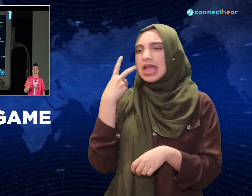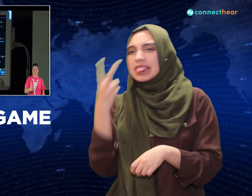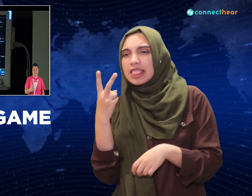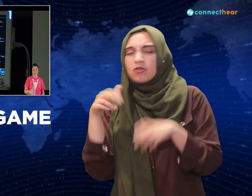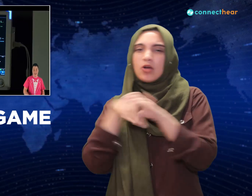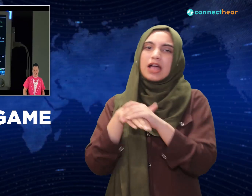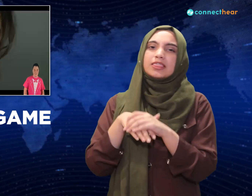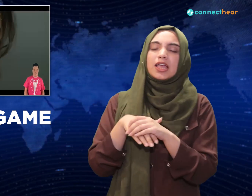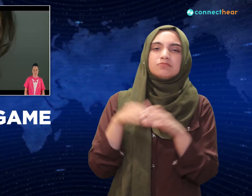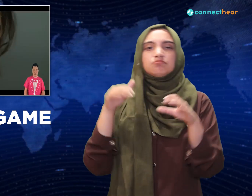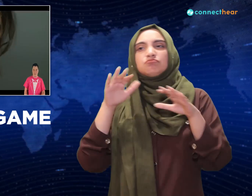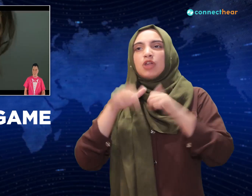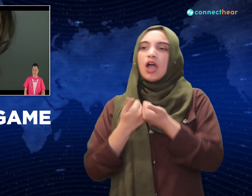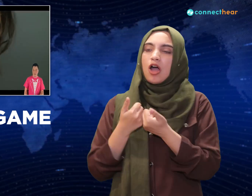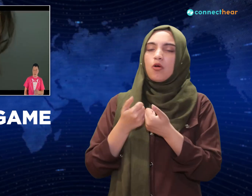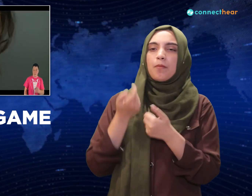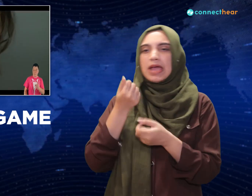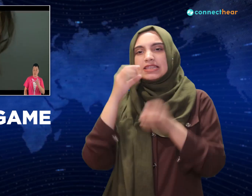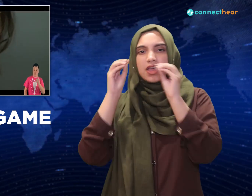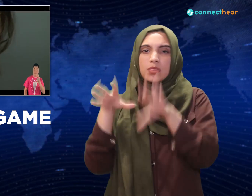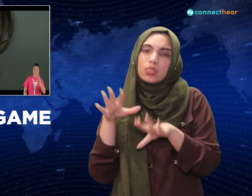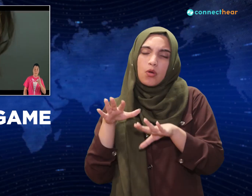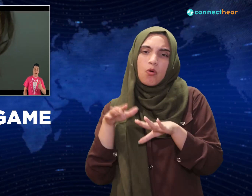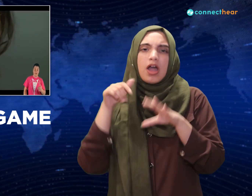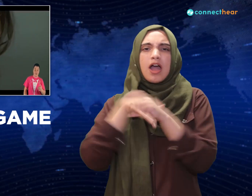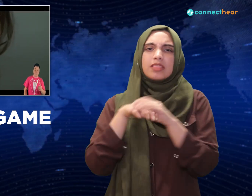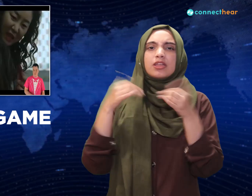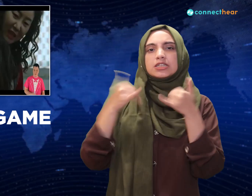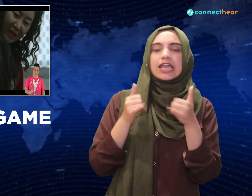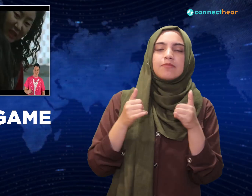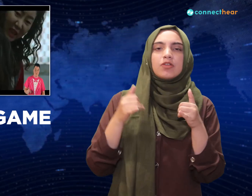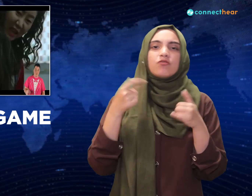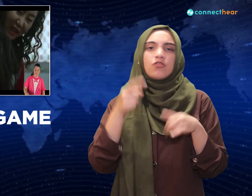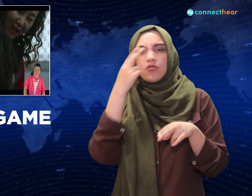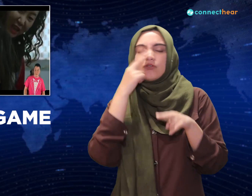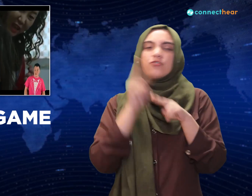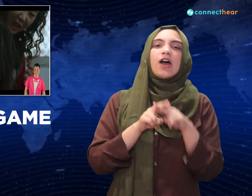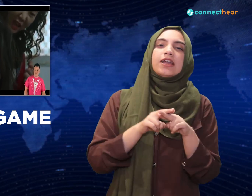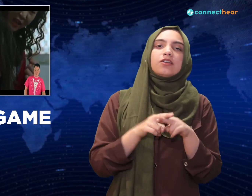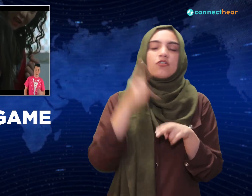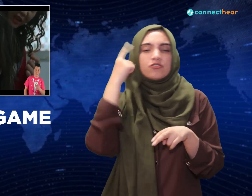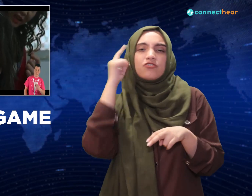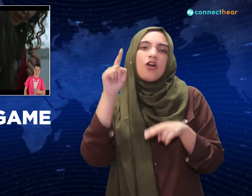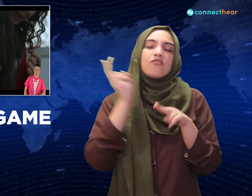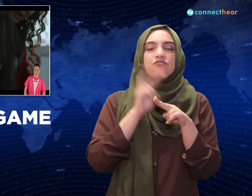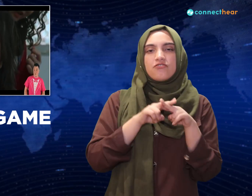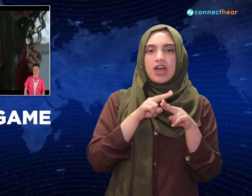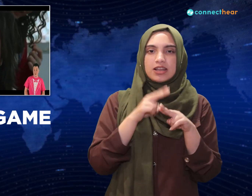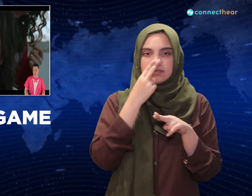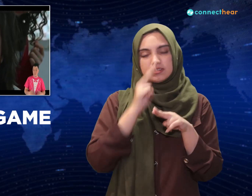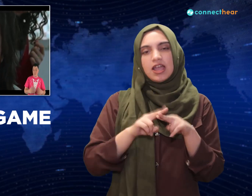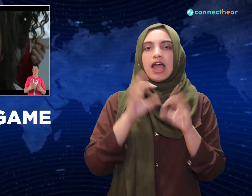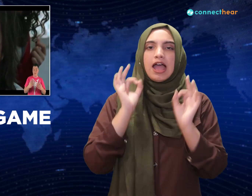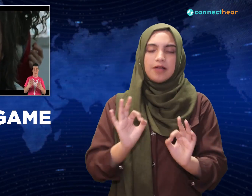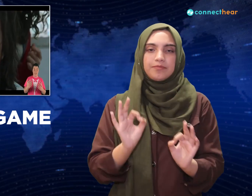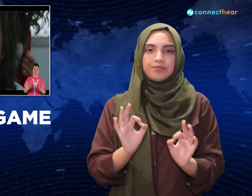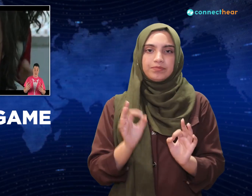does die, so Gyeon's like, I'm gonna be better. First things first, he goes for a haircut so he can look presentable again.